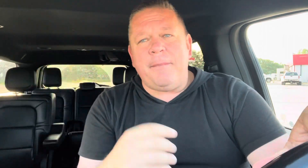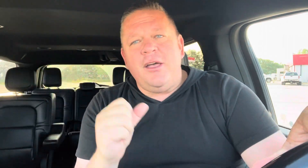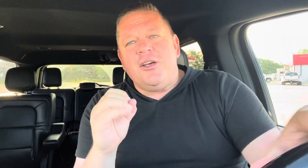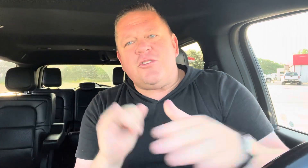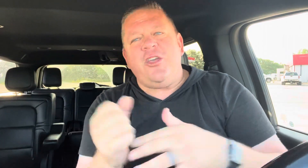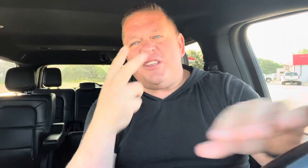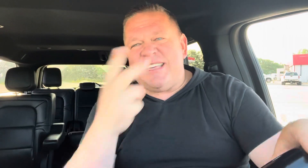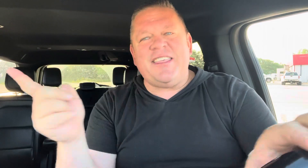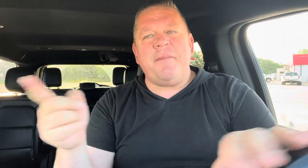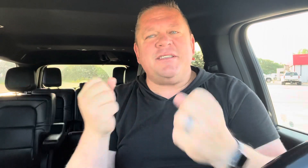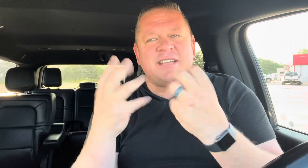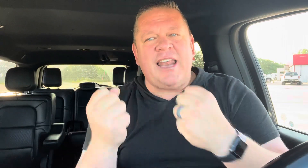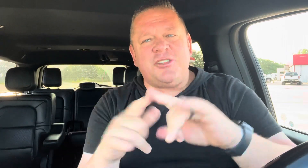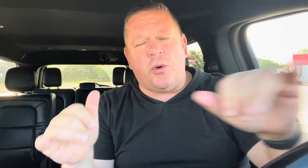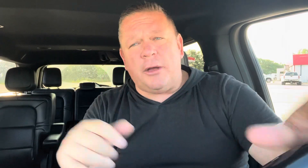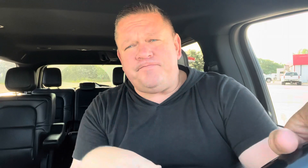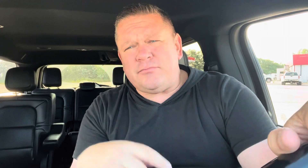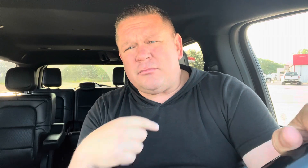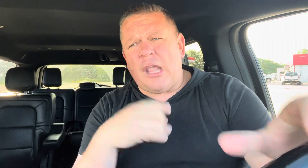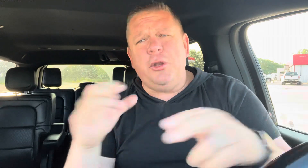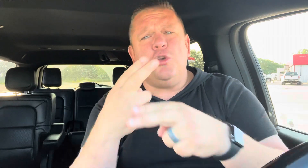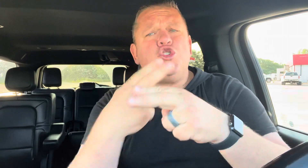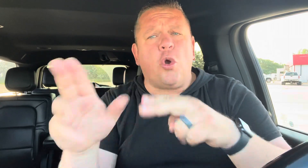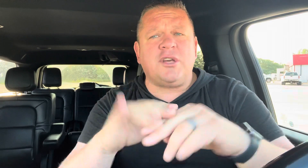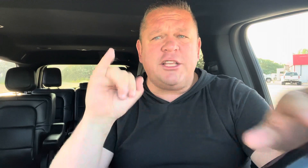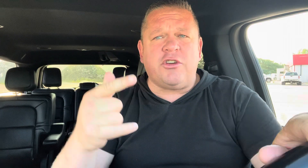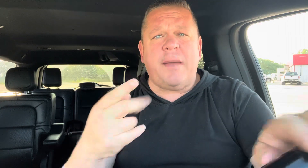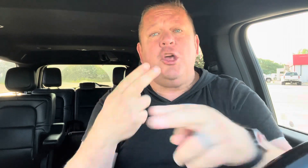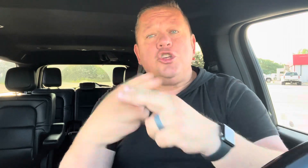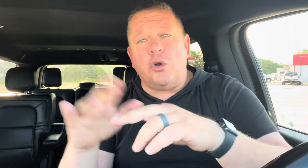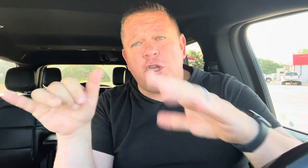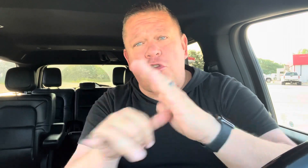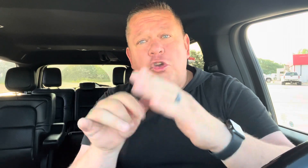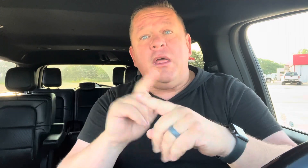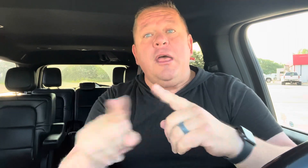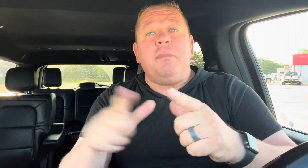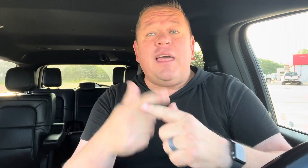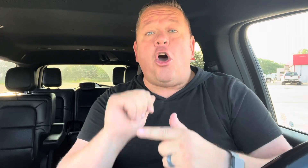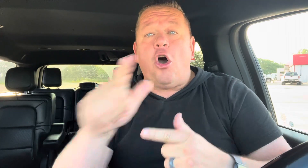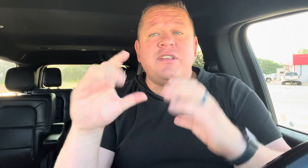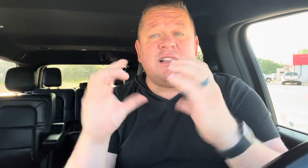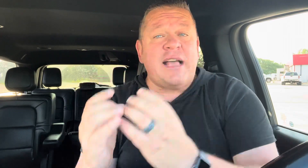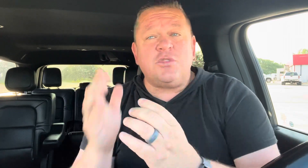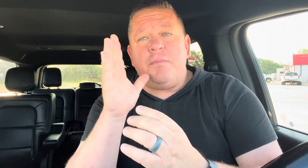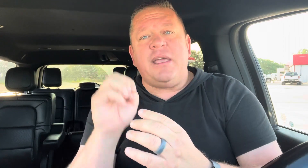so that you can see them signing and so on. I'll doing shorts on Instagram, shorts on YouTube, but then all these classes will be